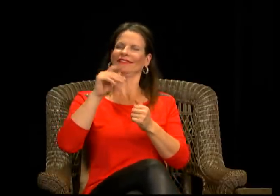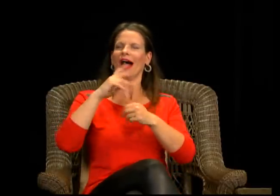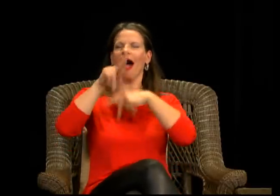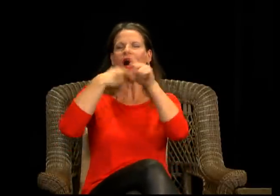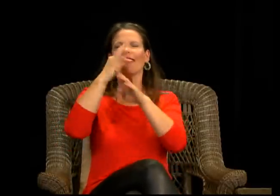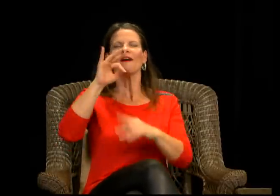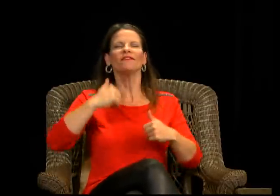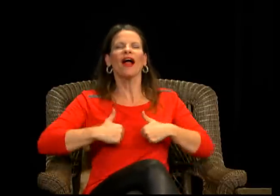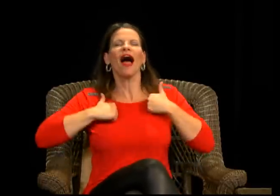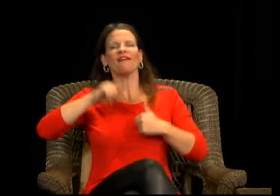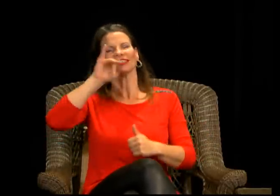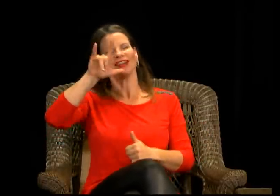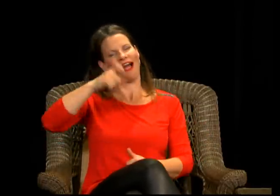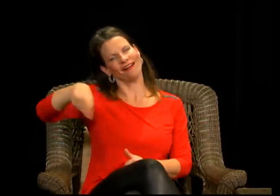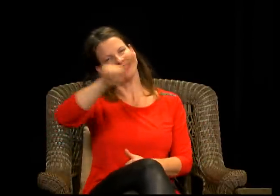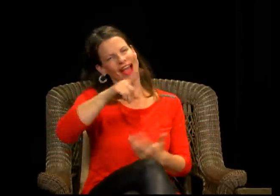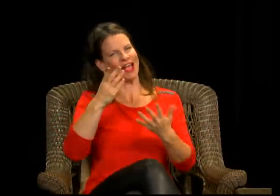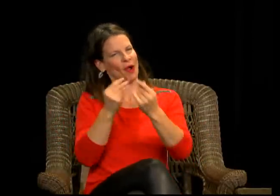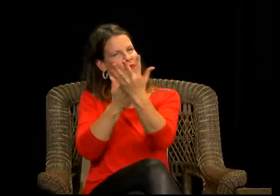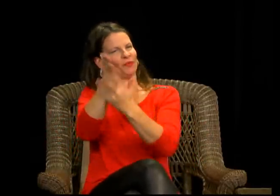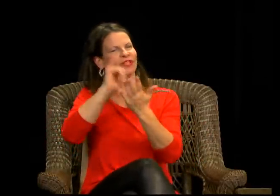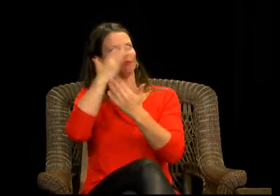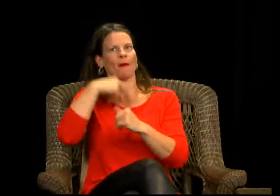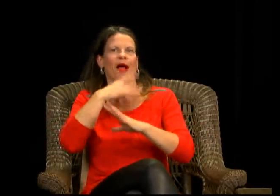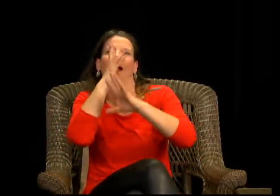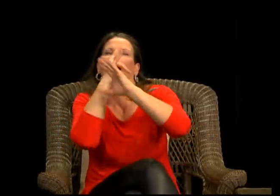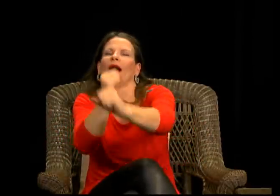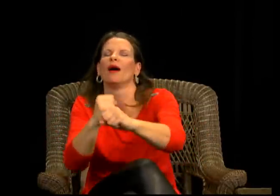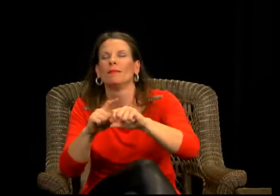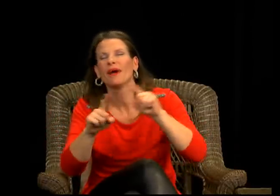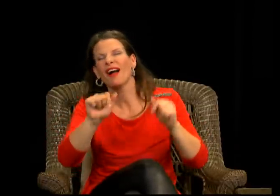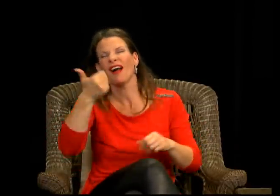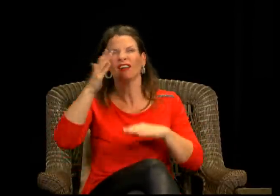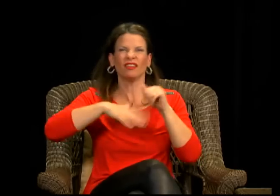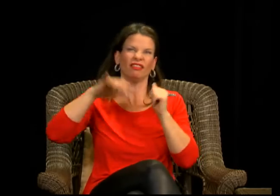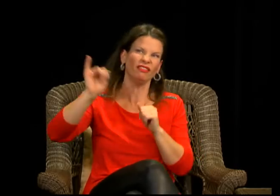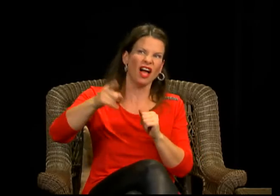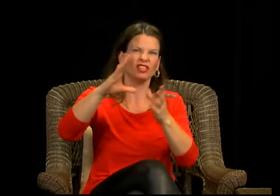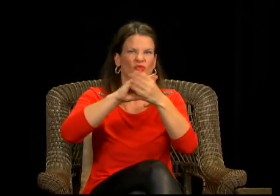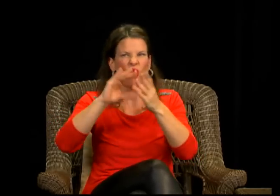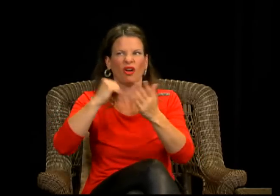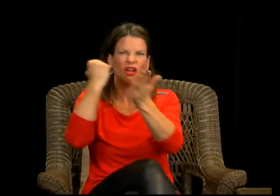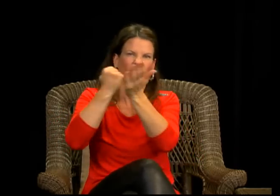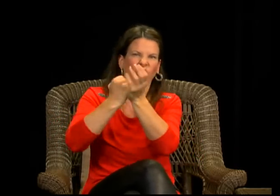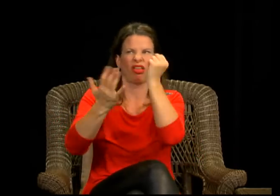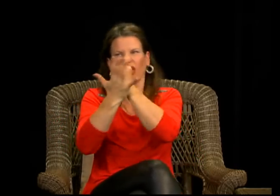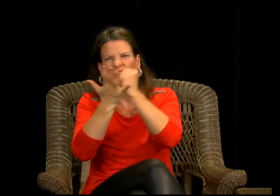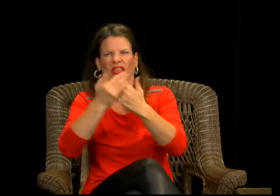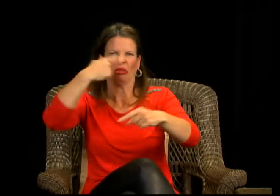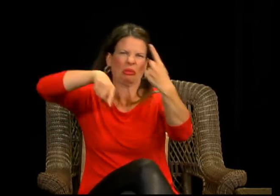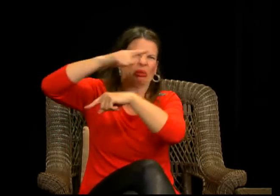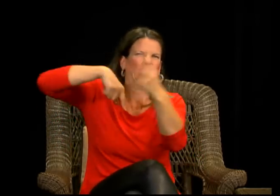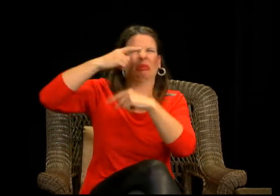be able to drop that kind of money is crazy to me but that's the lifestyle they lead and that's why a lot of people